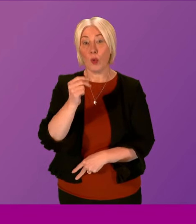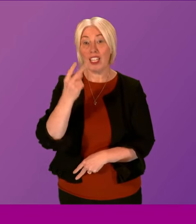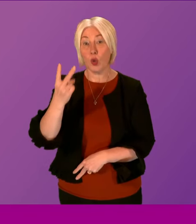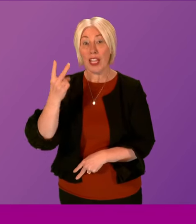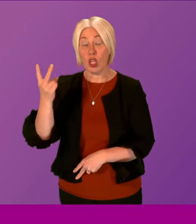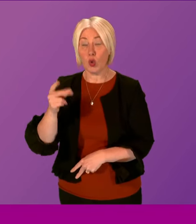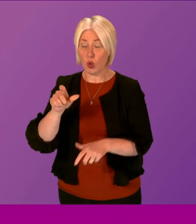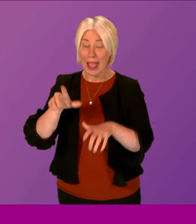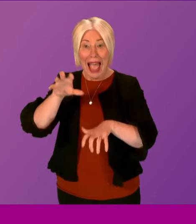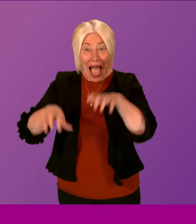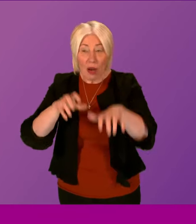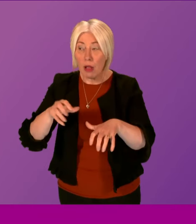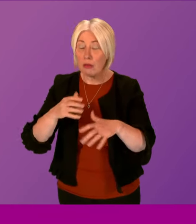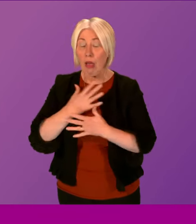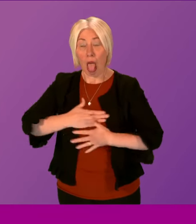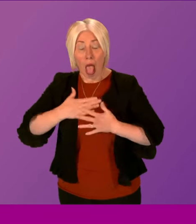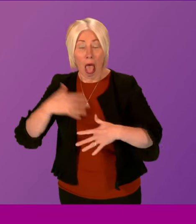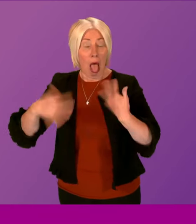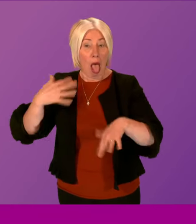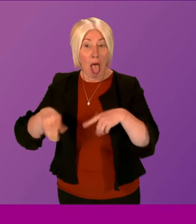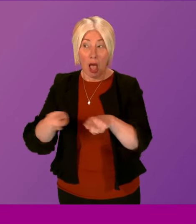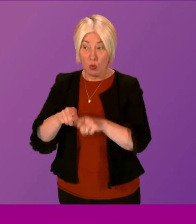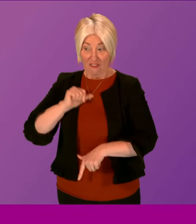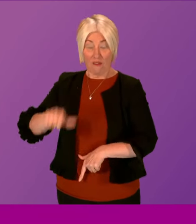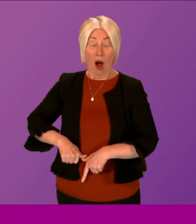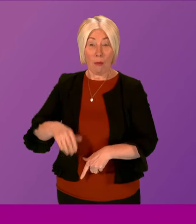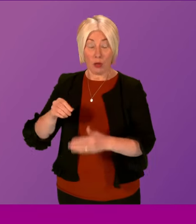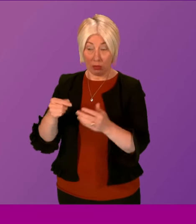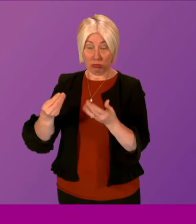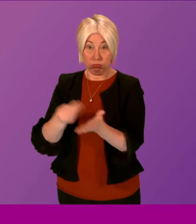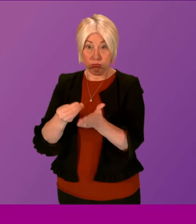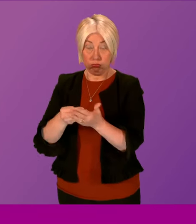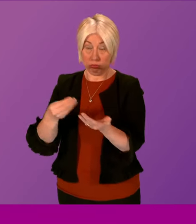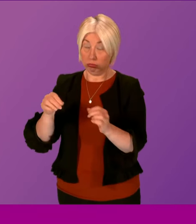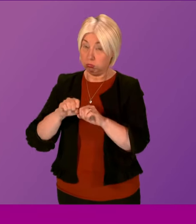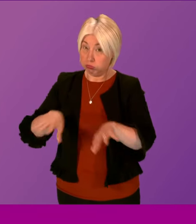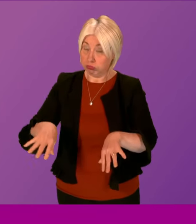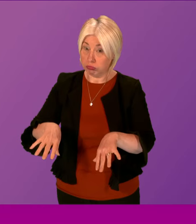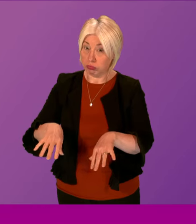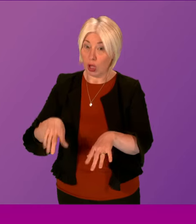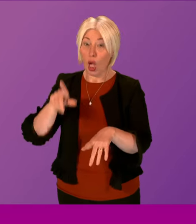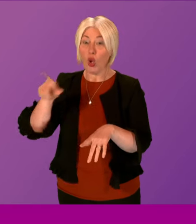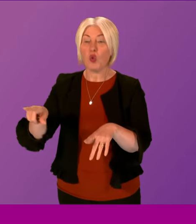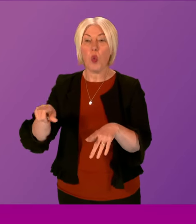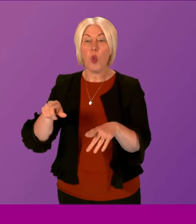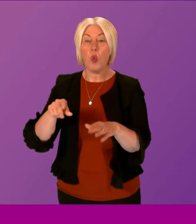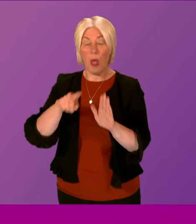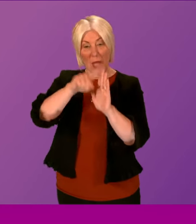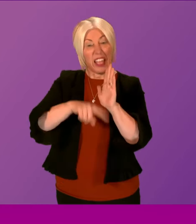to animals and financial hardship to farmers. The legislation really isn't working, is it, First Minister?